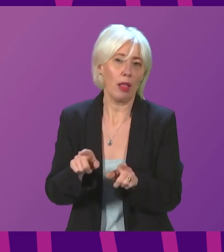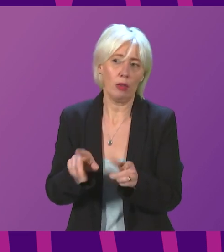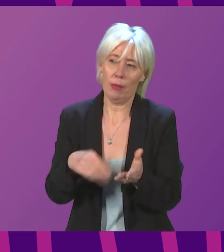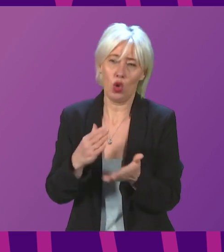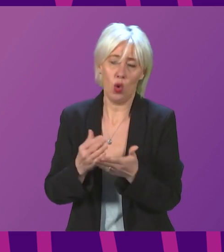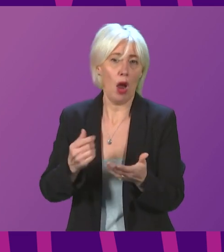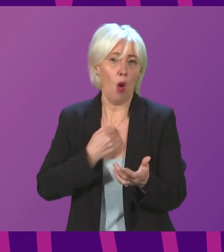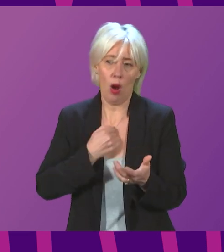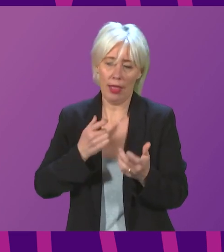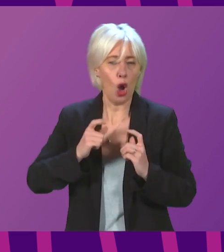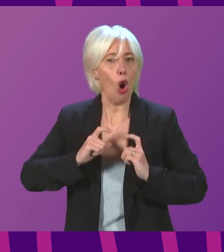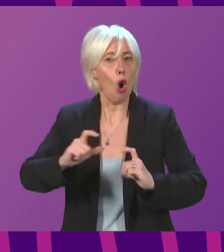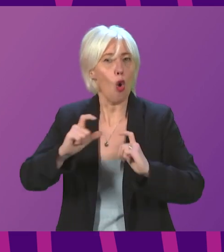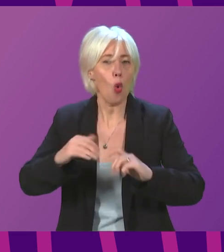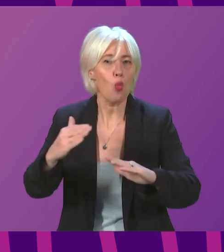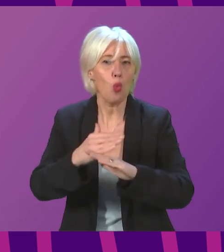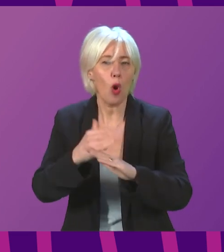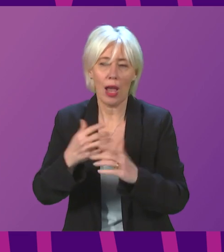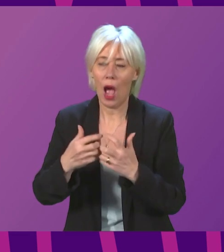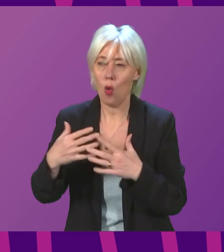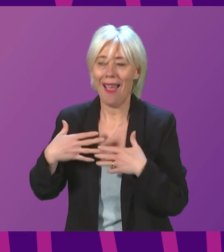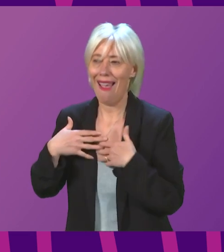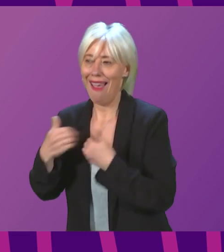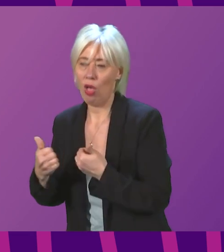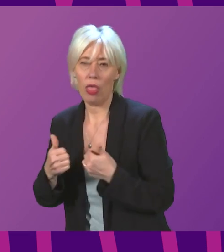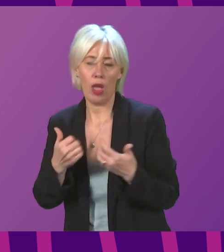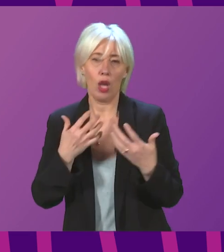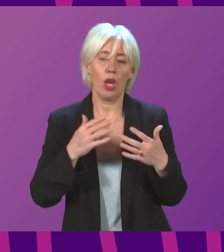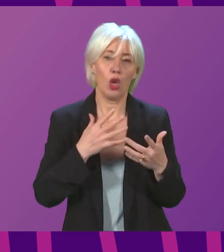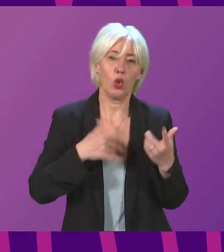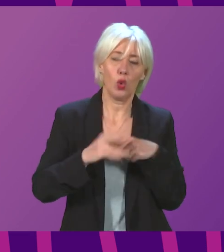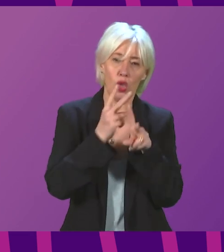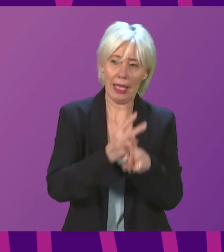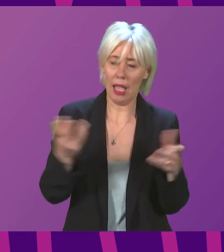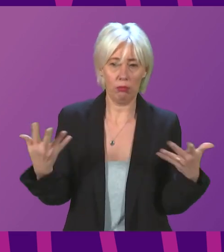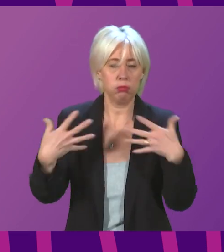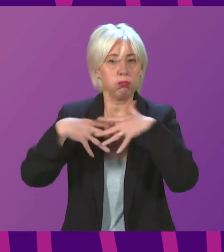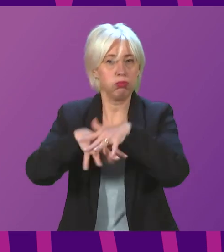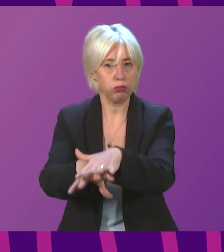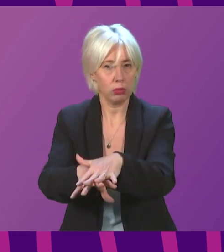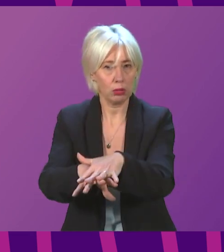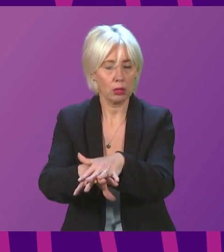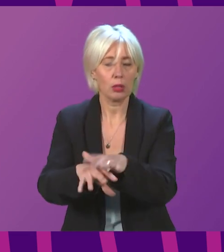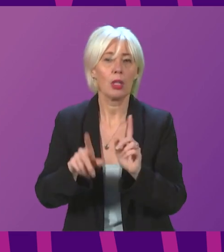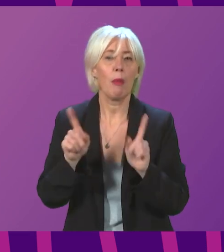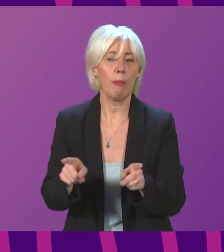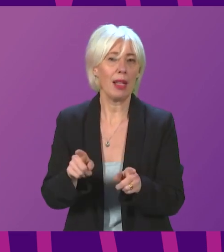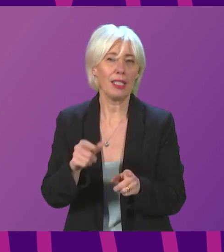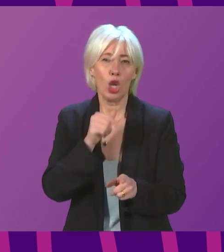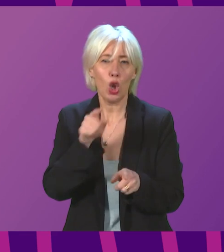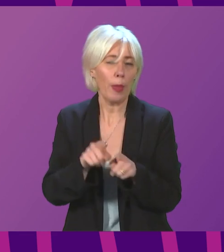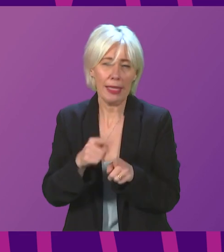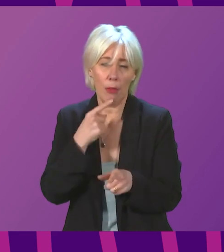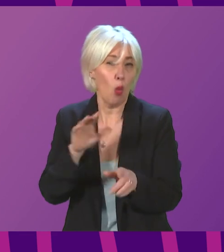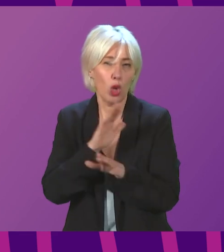our ongoing work to integrate health and social care through a national care service. But that is not the same as saying that we are not